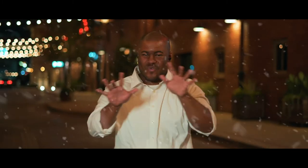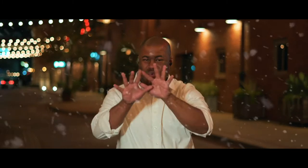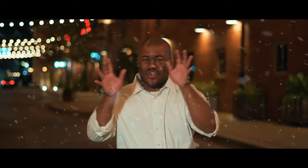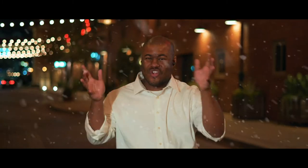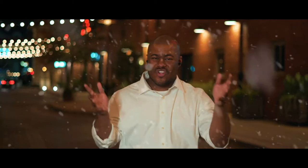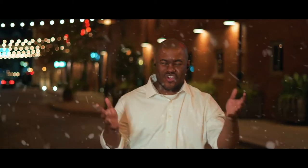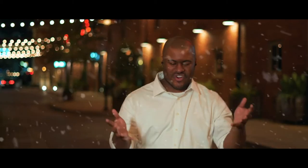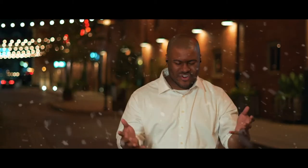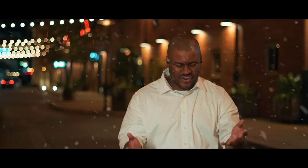world